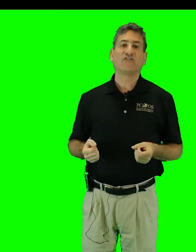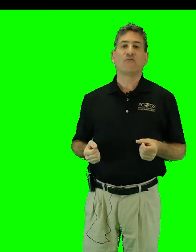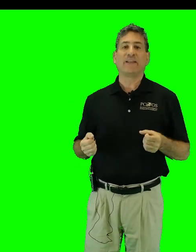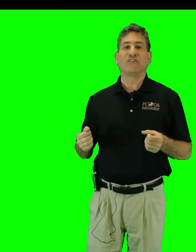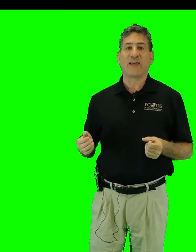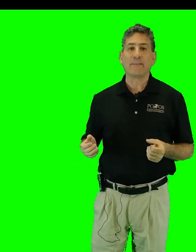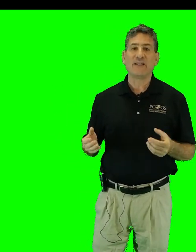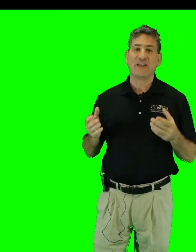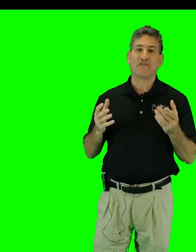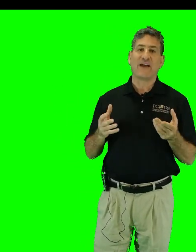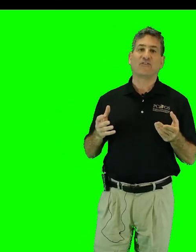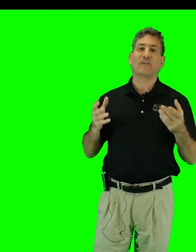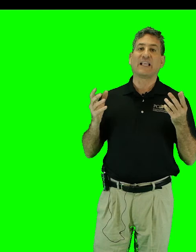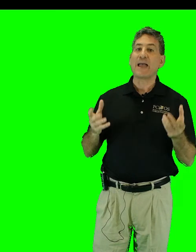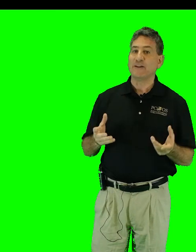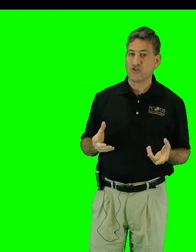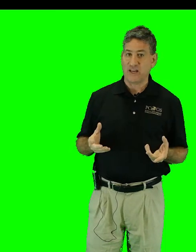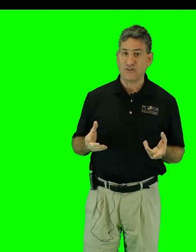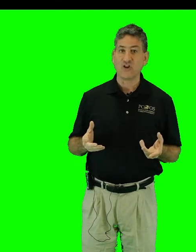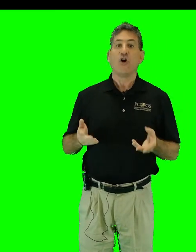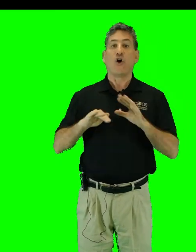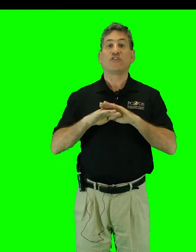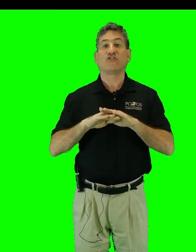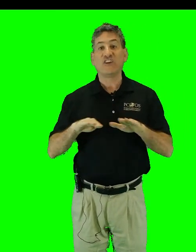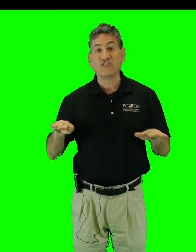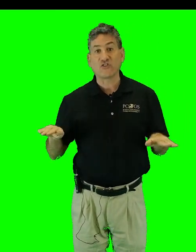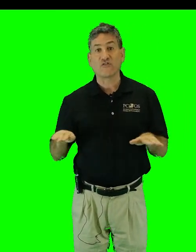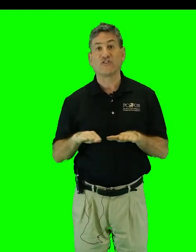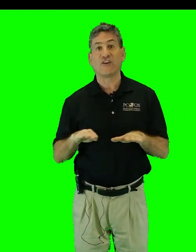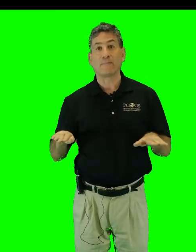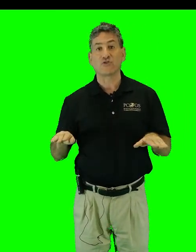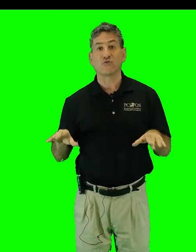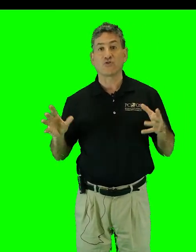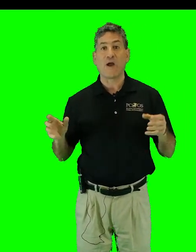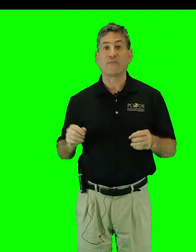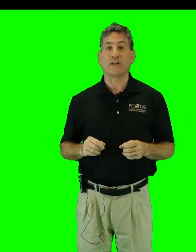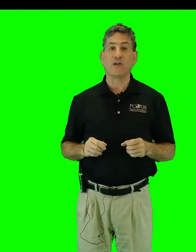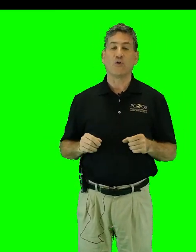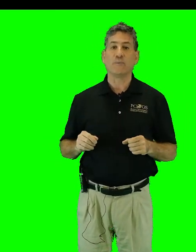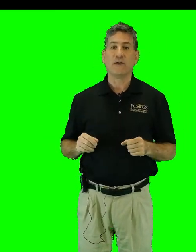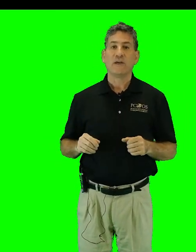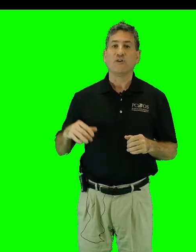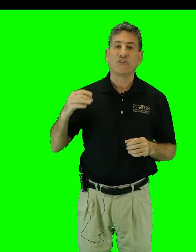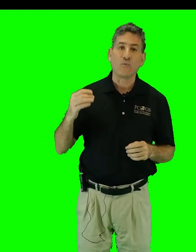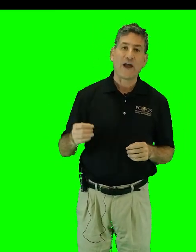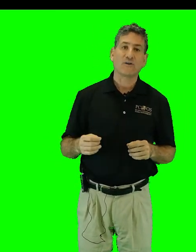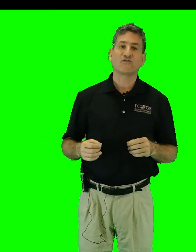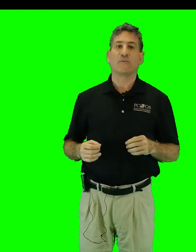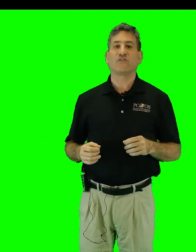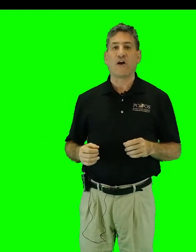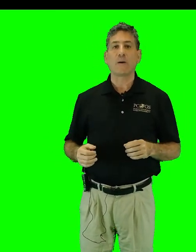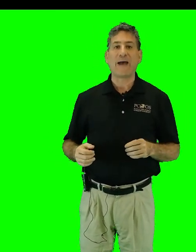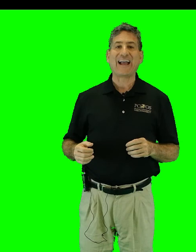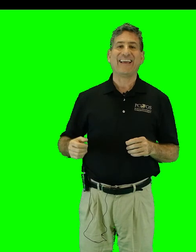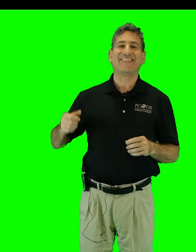have been examining the effect of climate change on sea surface temperatures around the globe using records from as far back as